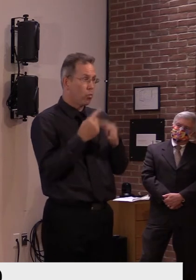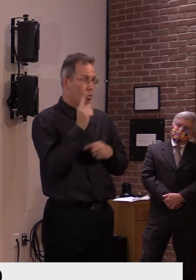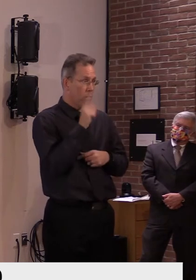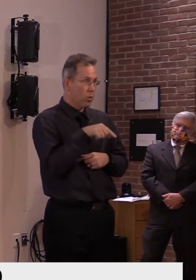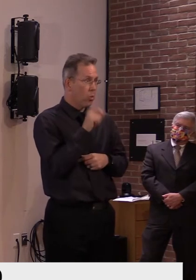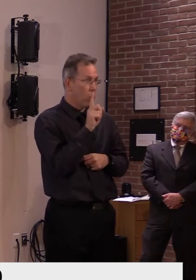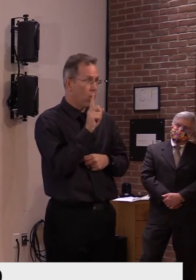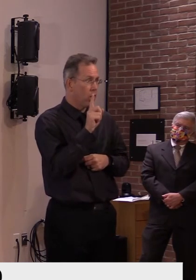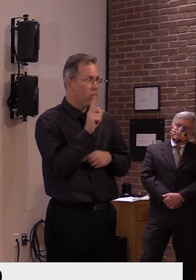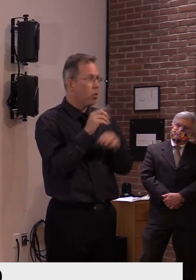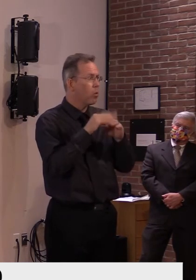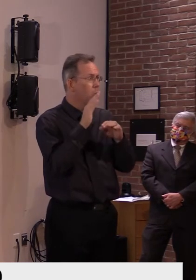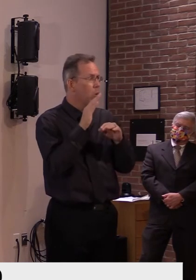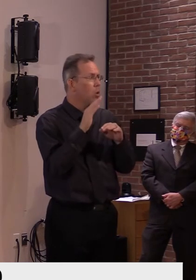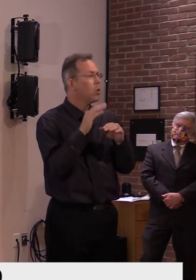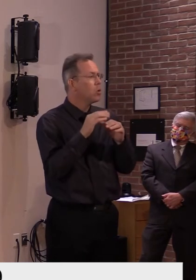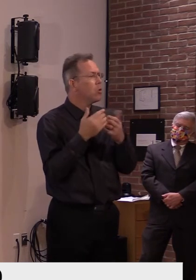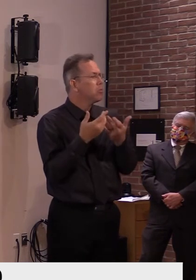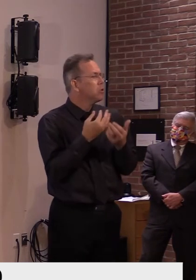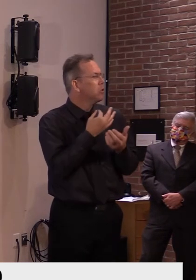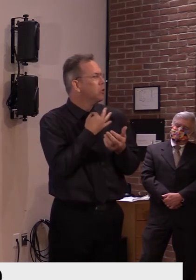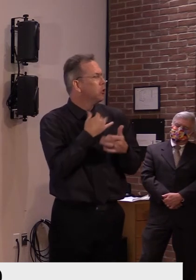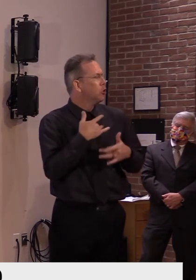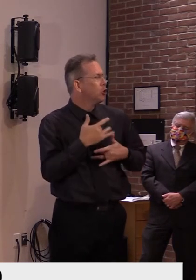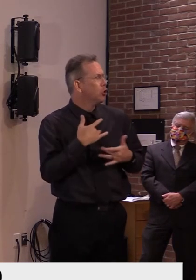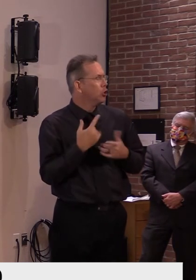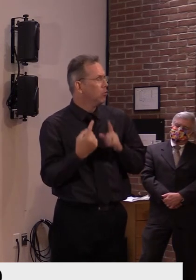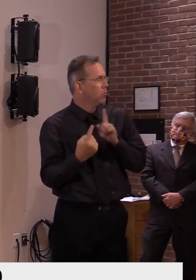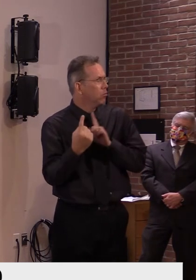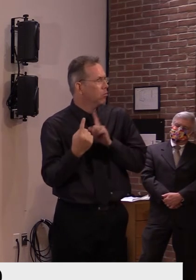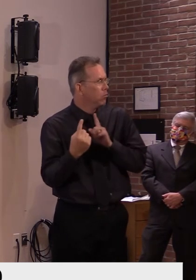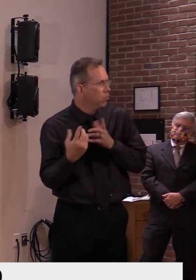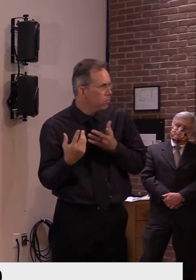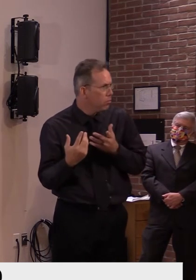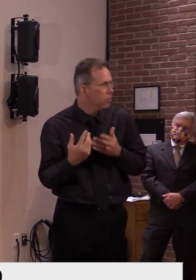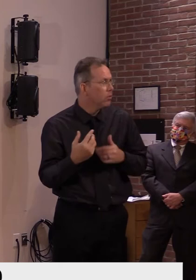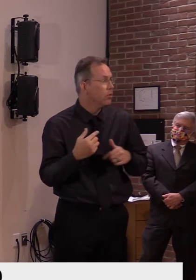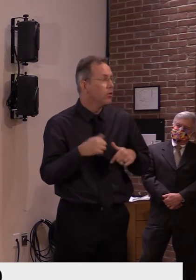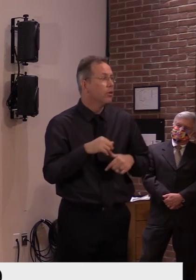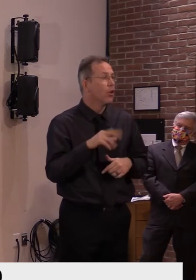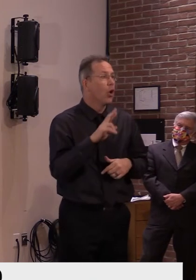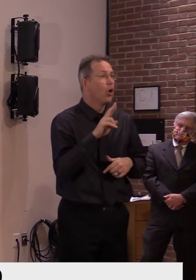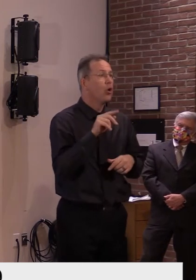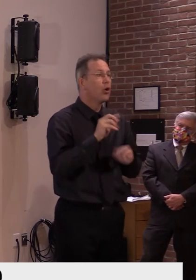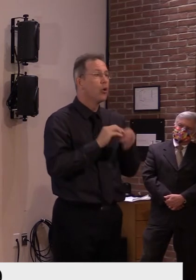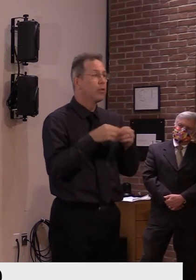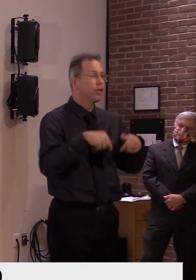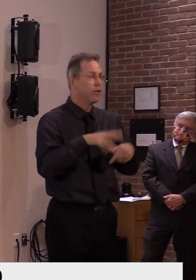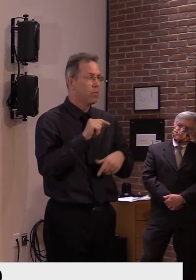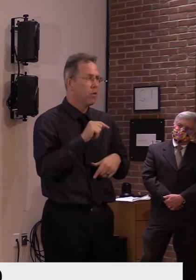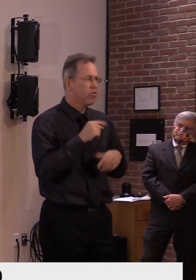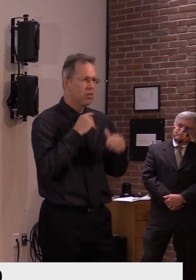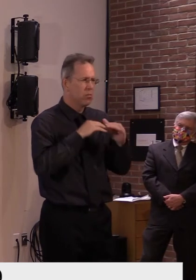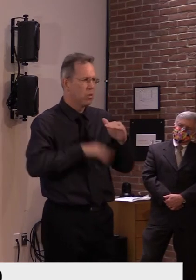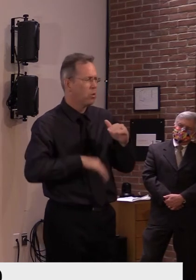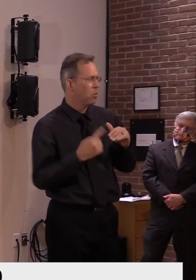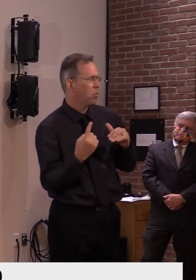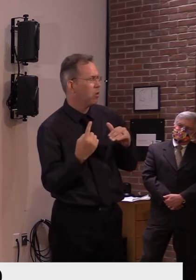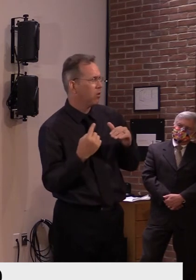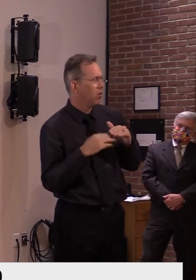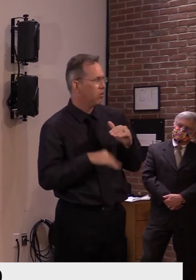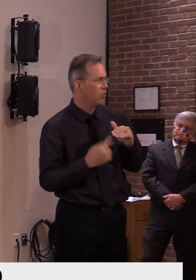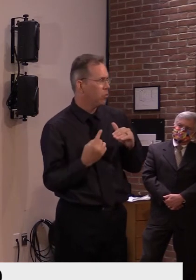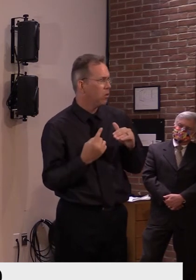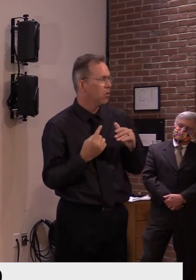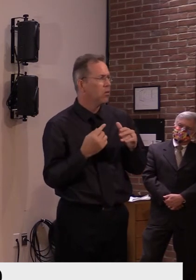concern. Um, and our R T rate has, you fluctuated as low, you know, well below one to, to just over one, you know,